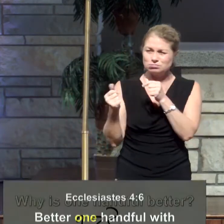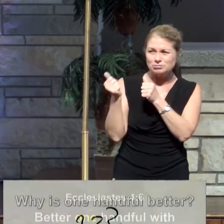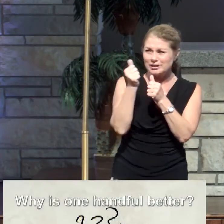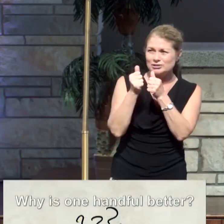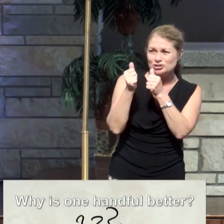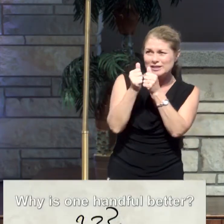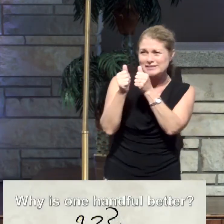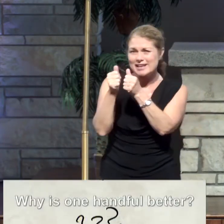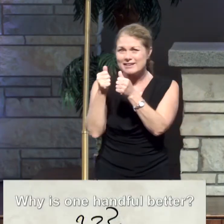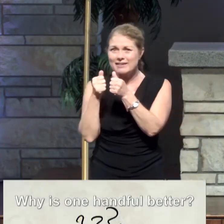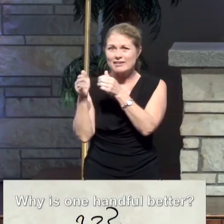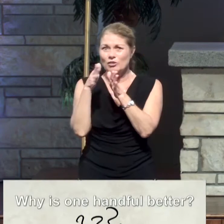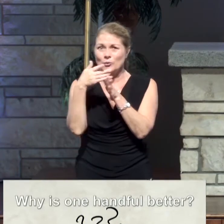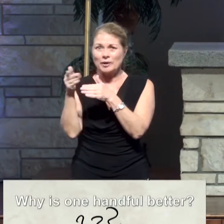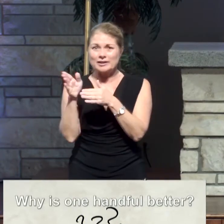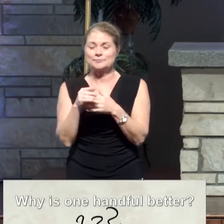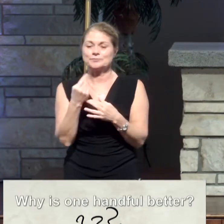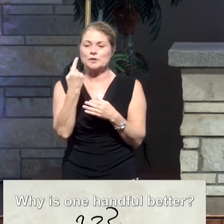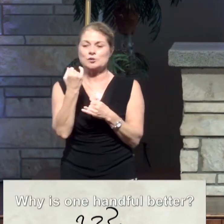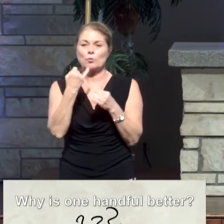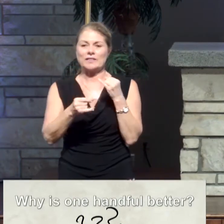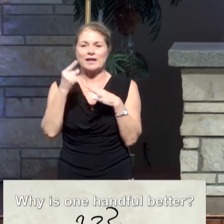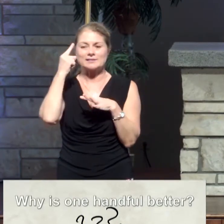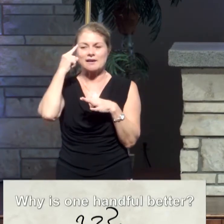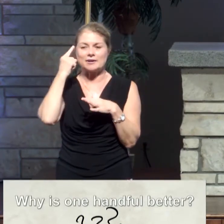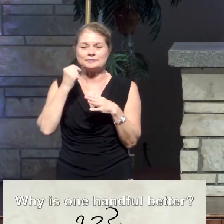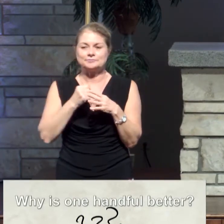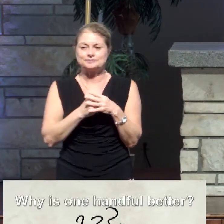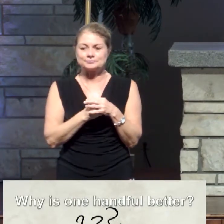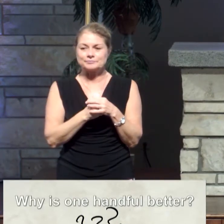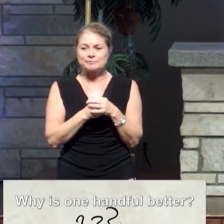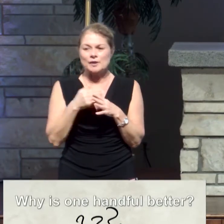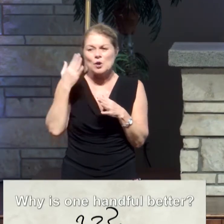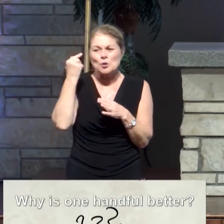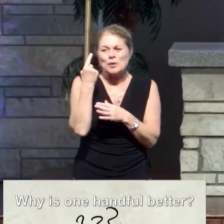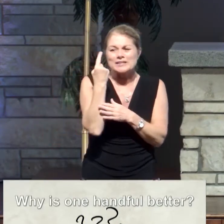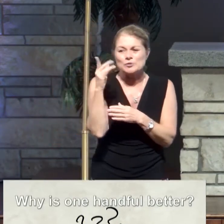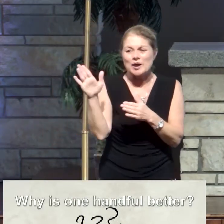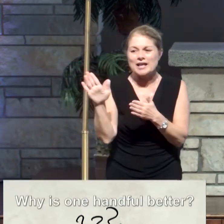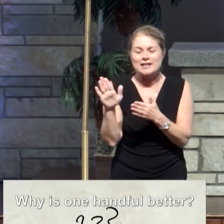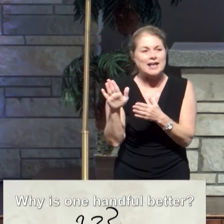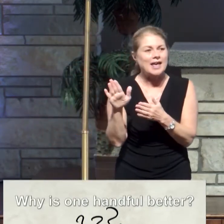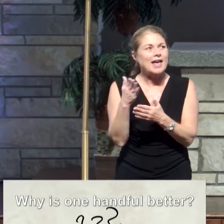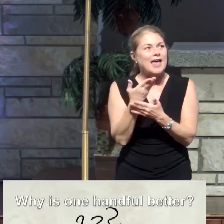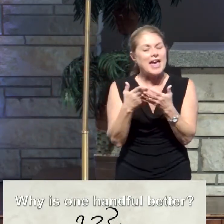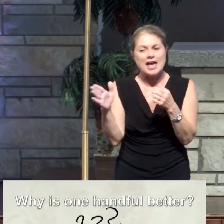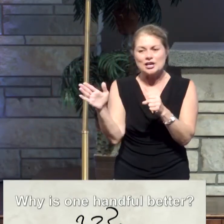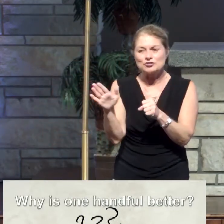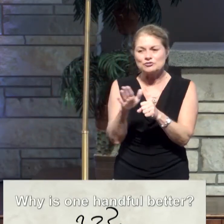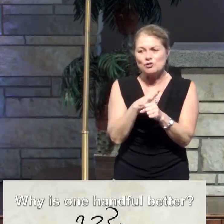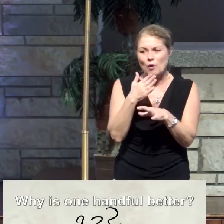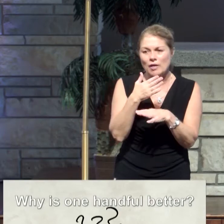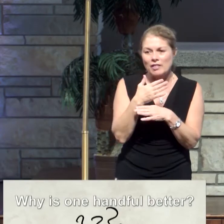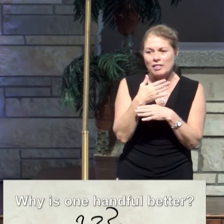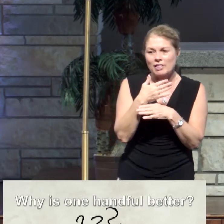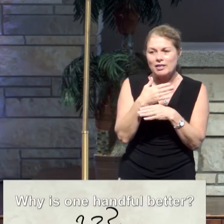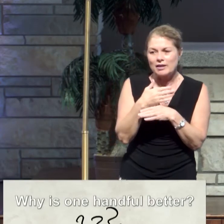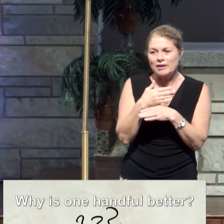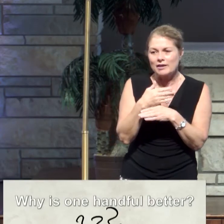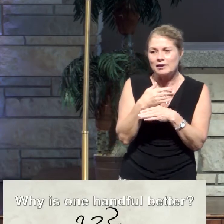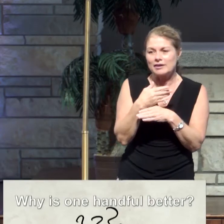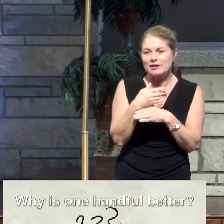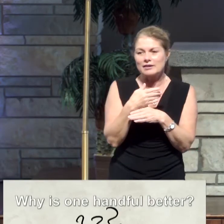wind. Just one last thought. Why is one handful better? Why is one handful better?